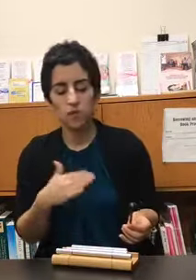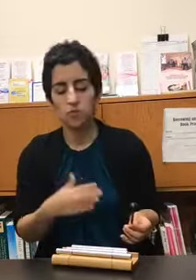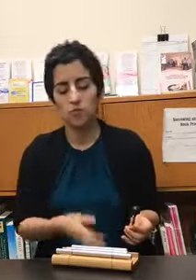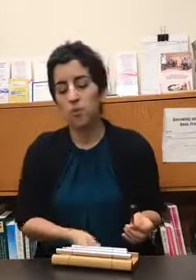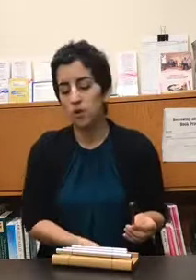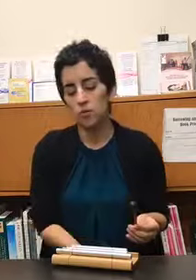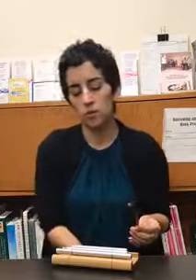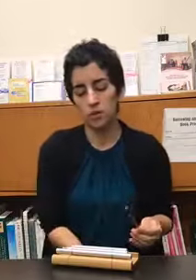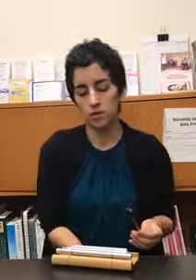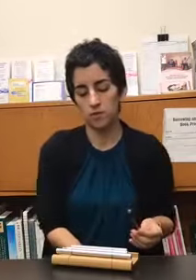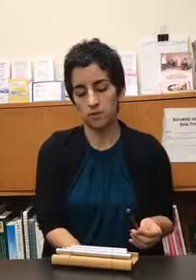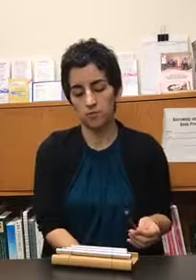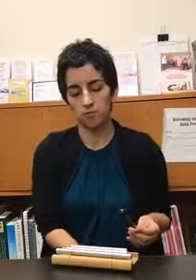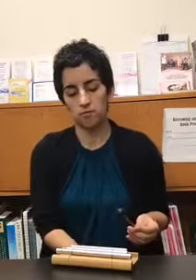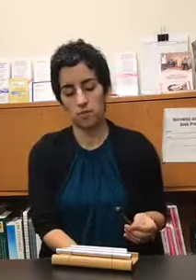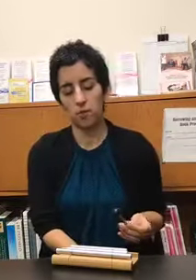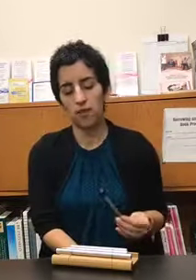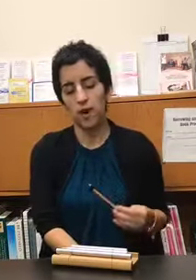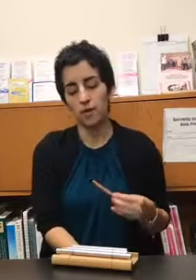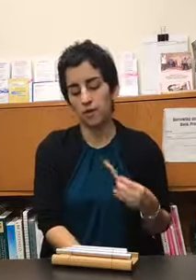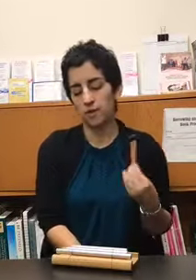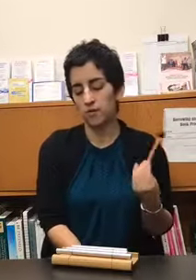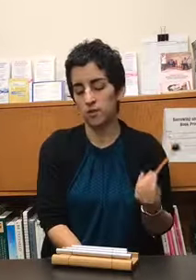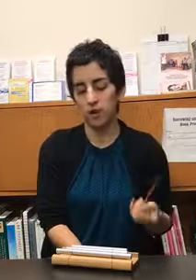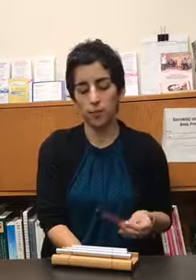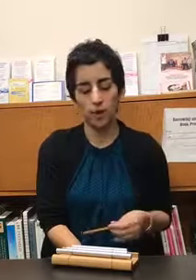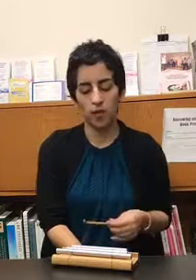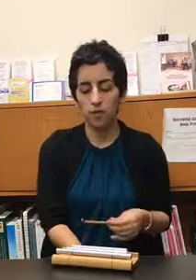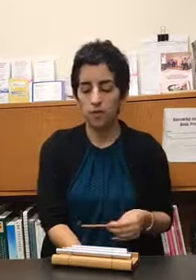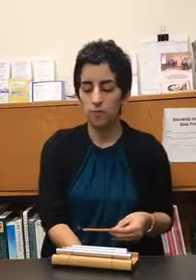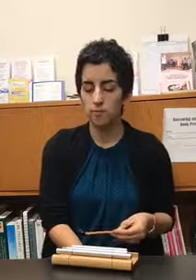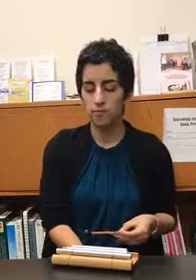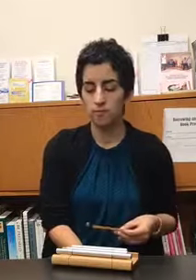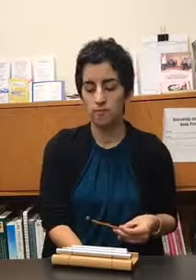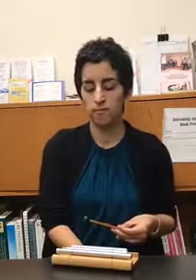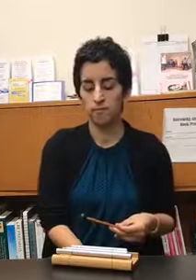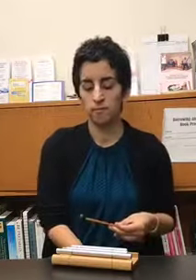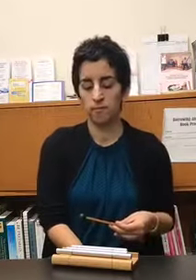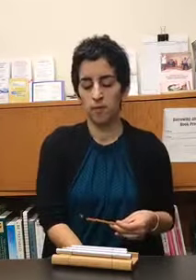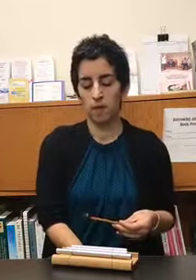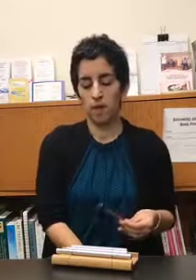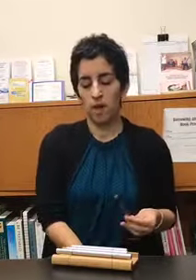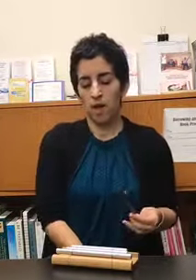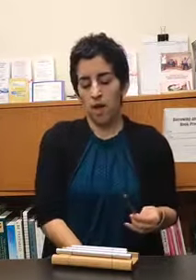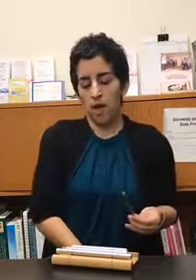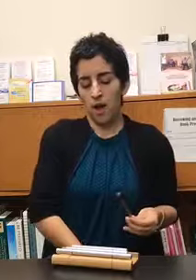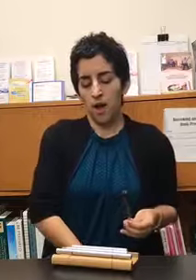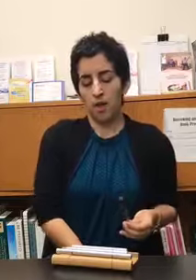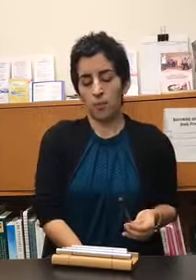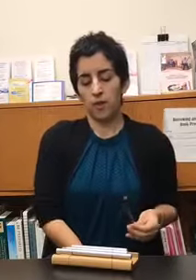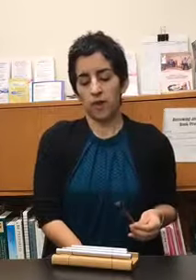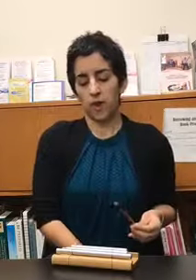see what you notice so allowing yourself to take a breath in and a breath out